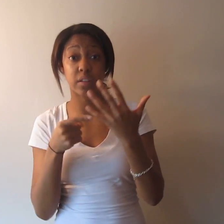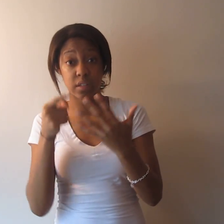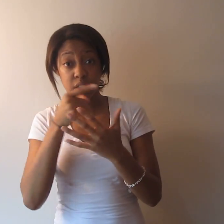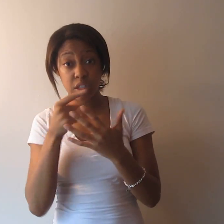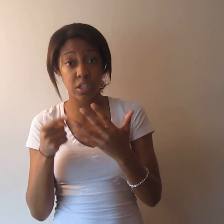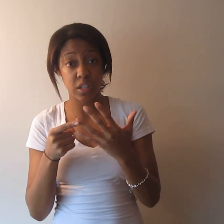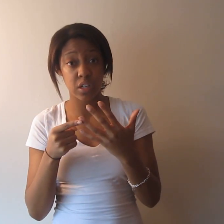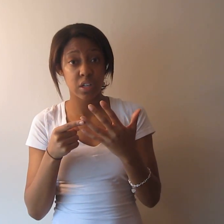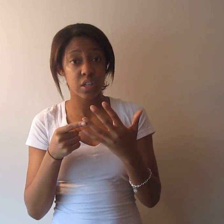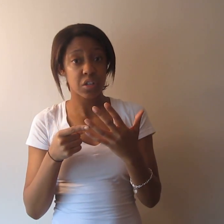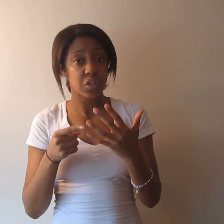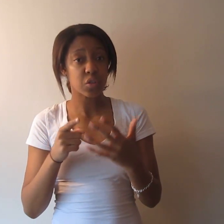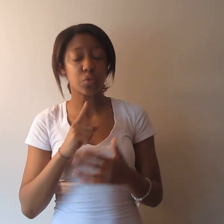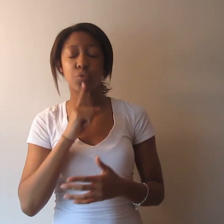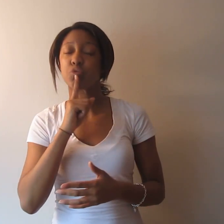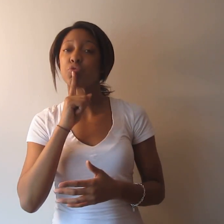preferred method of communicating.